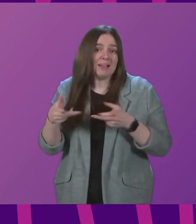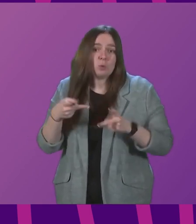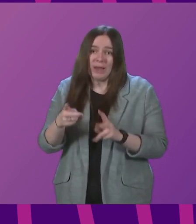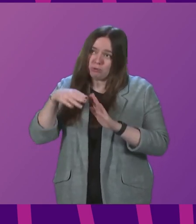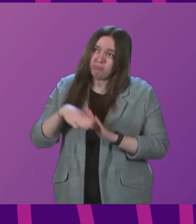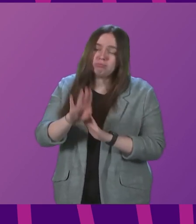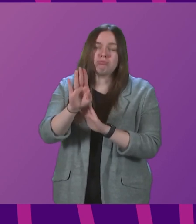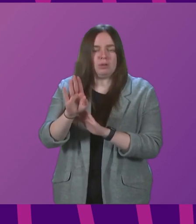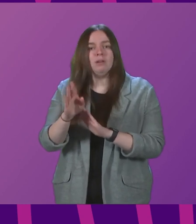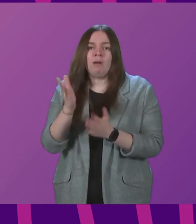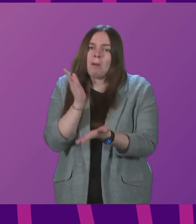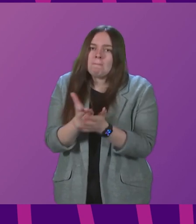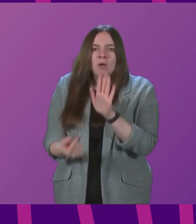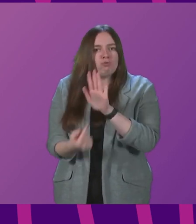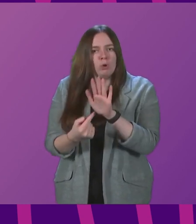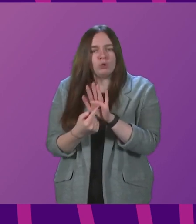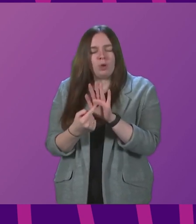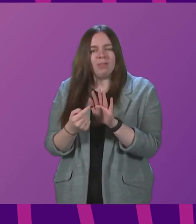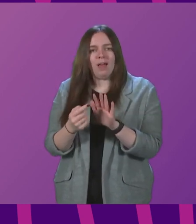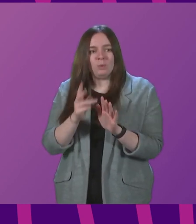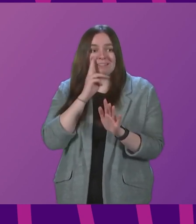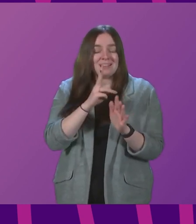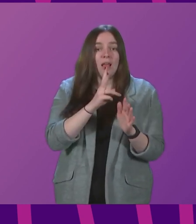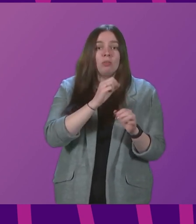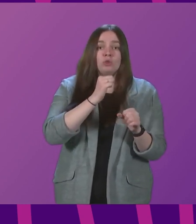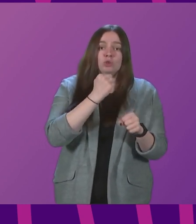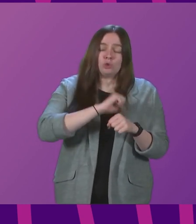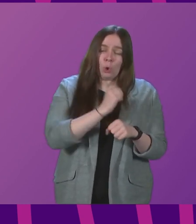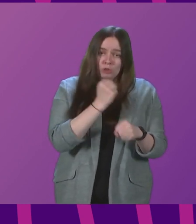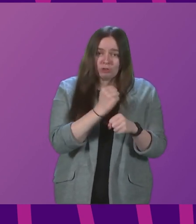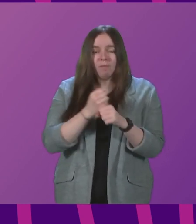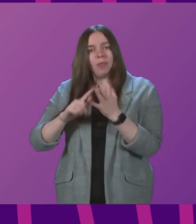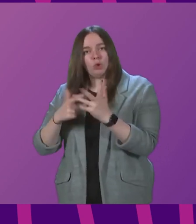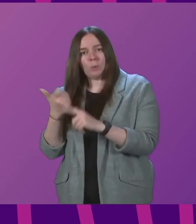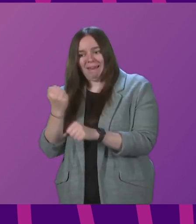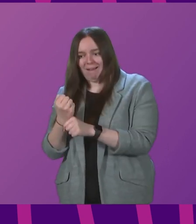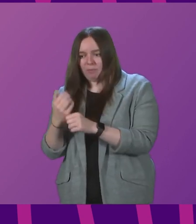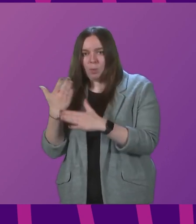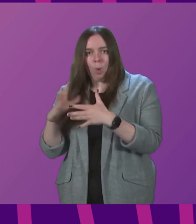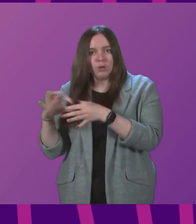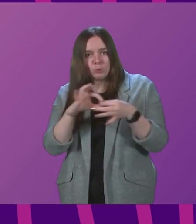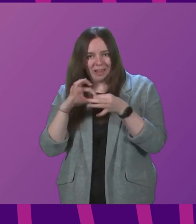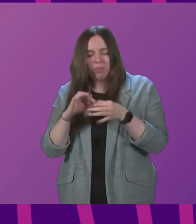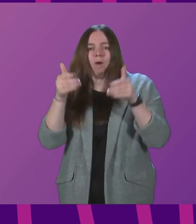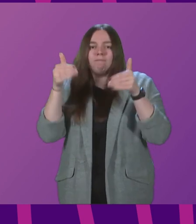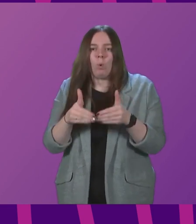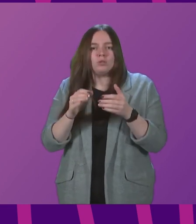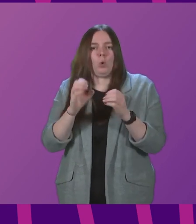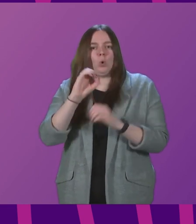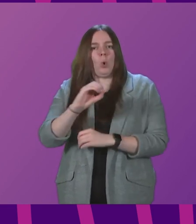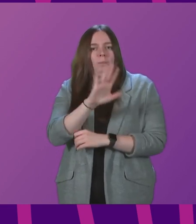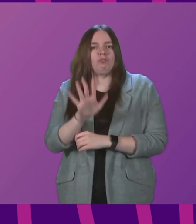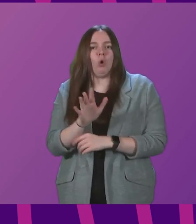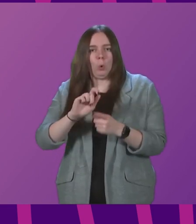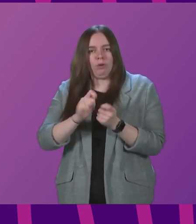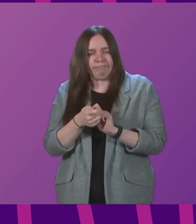And it is absolutely crucial that we see the Scottish and UK governments working together constructively, fully focused on Omicron. Instead,